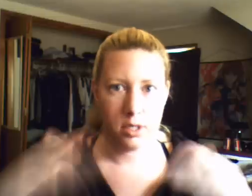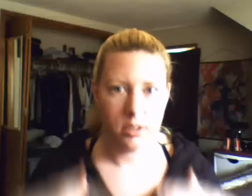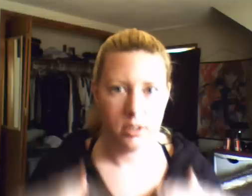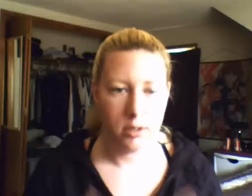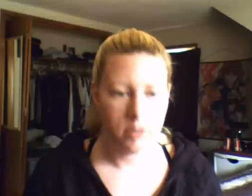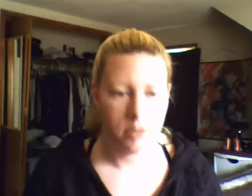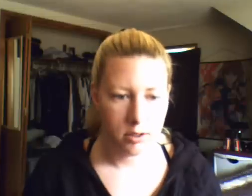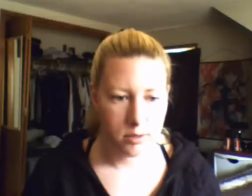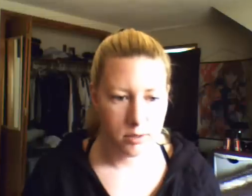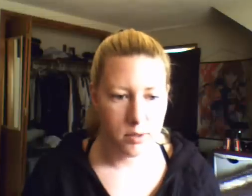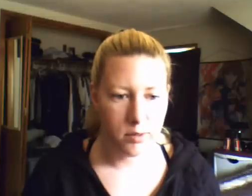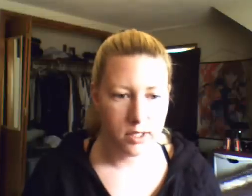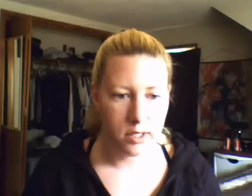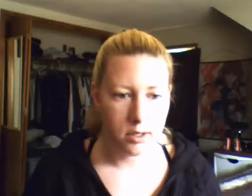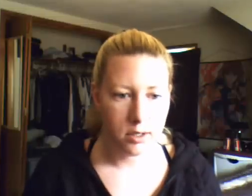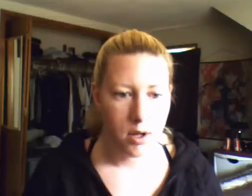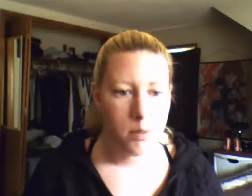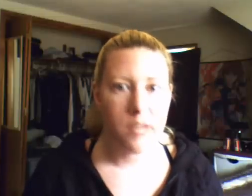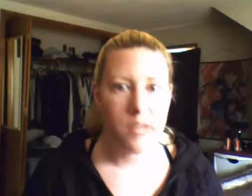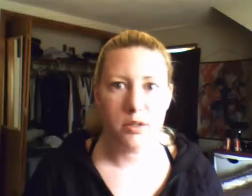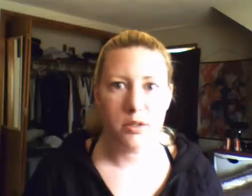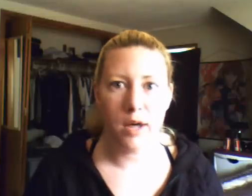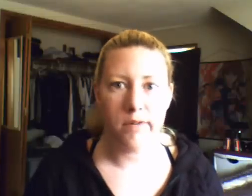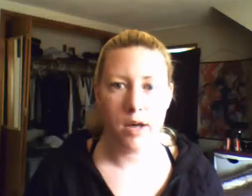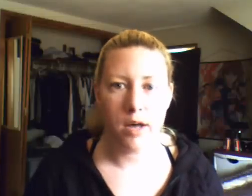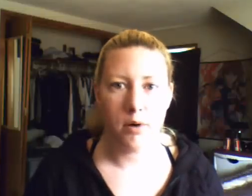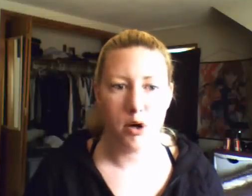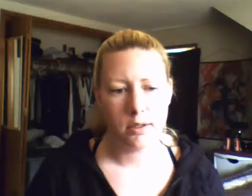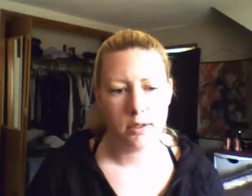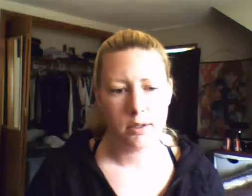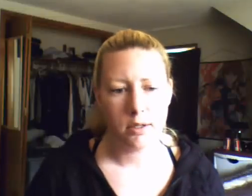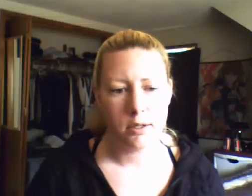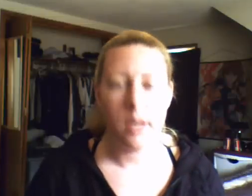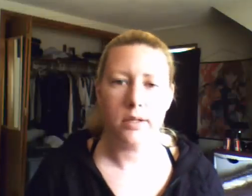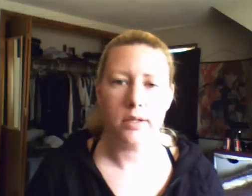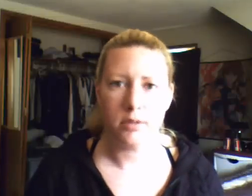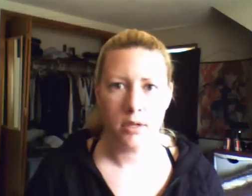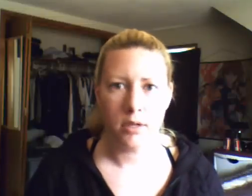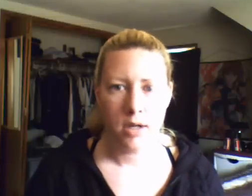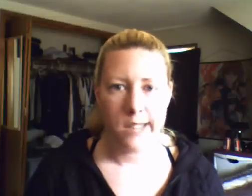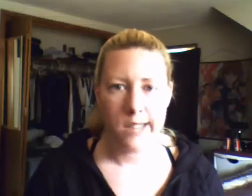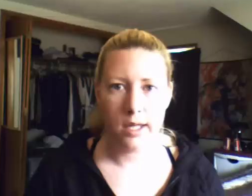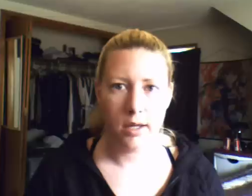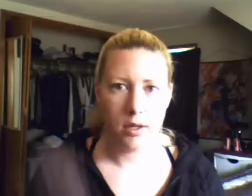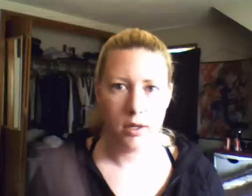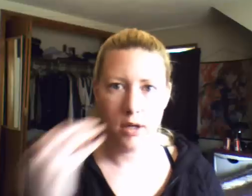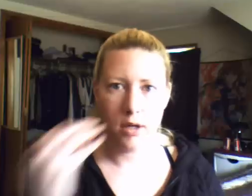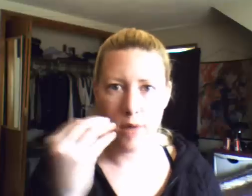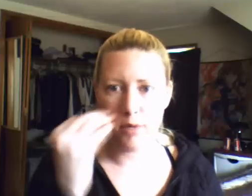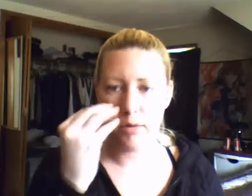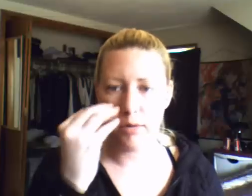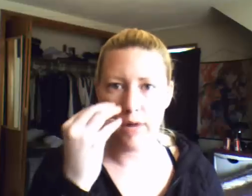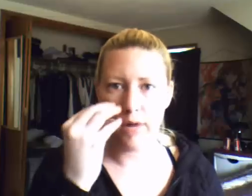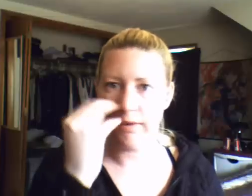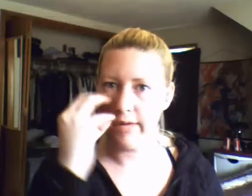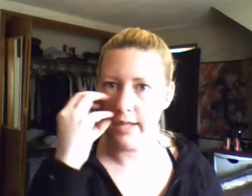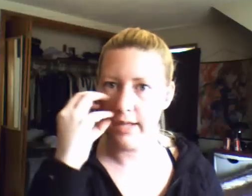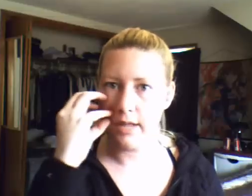diminuate what I do have now is it's like you got one part of your face